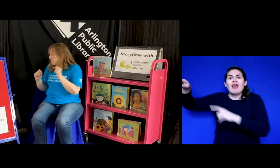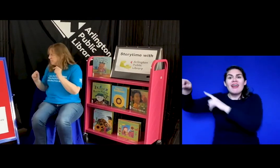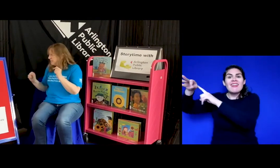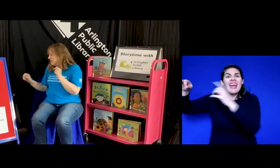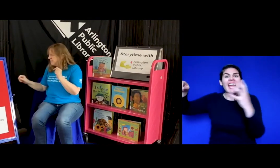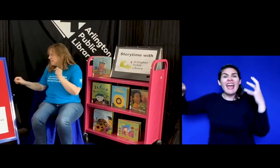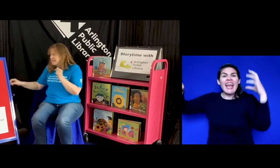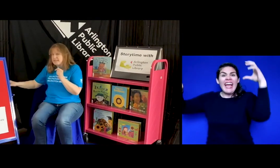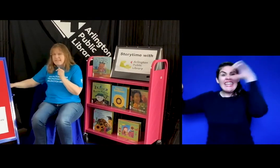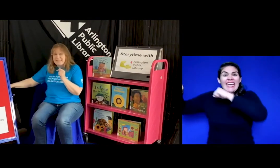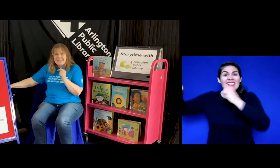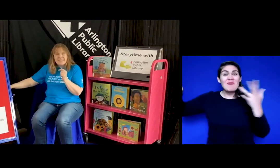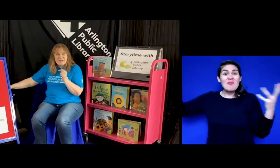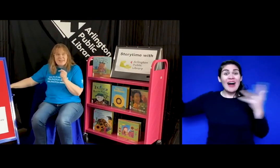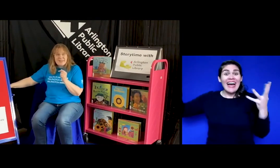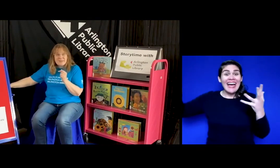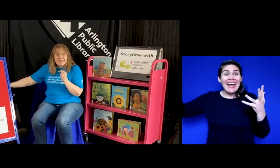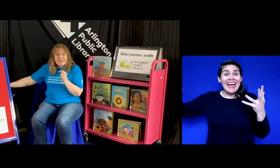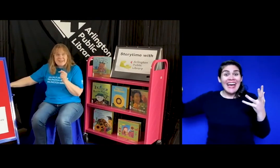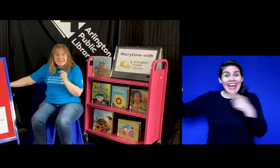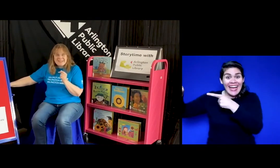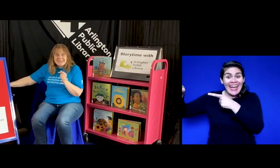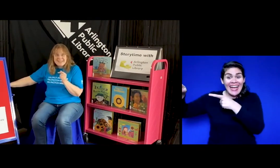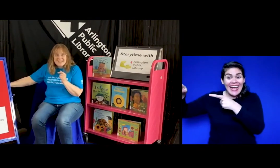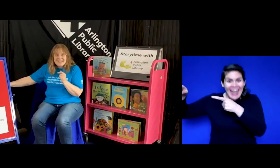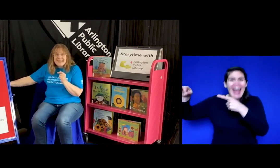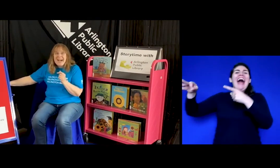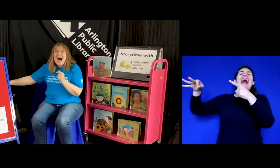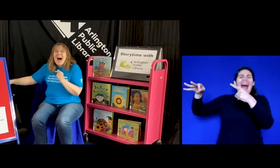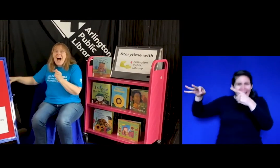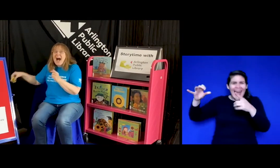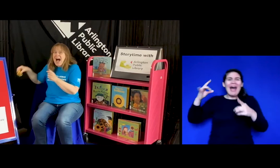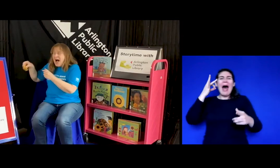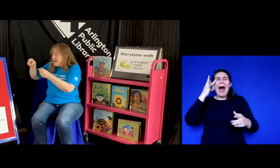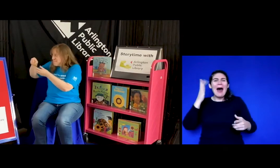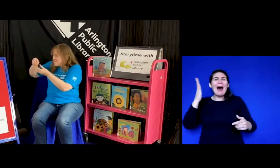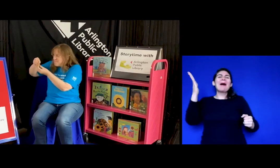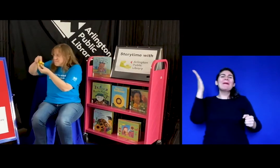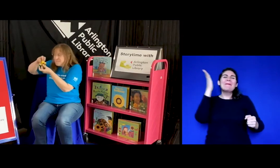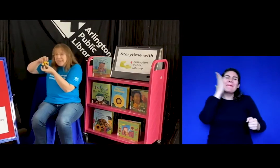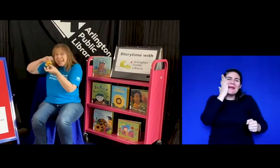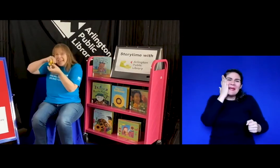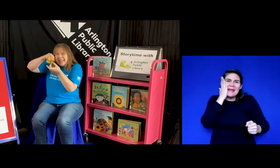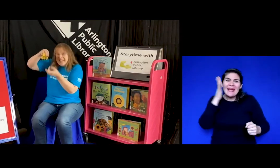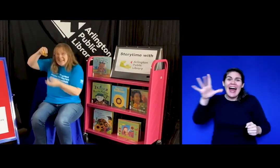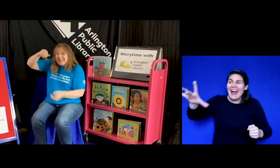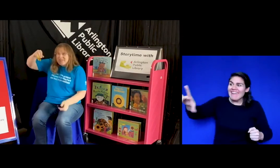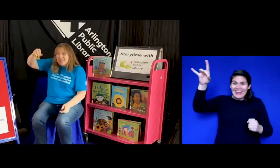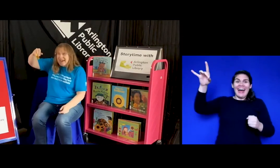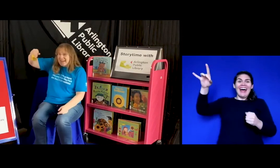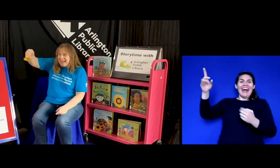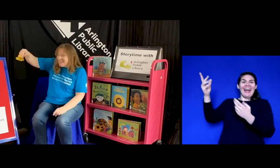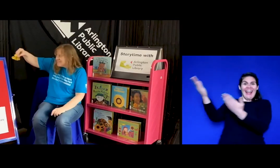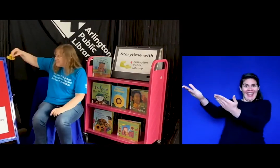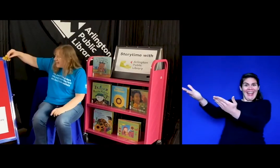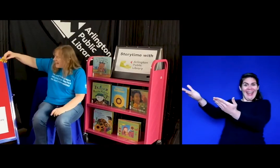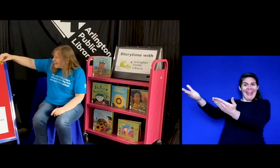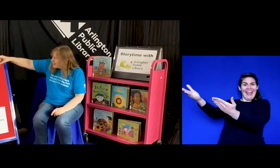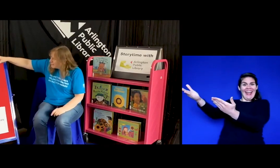can you guess what it is a bee is what i found